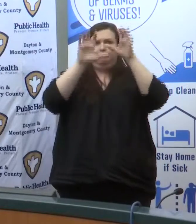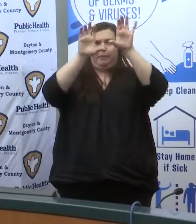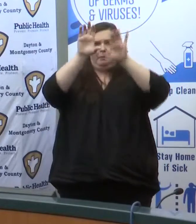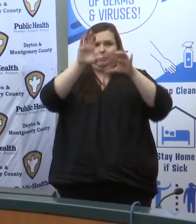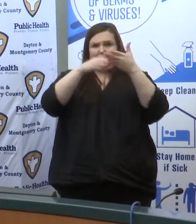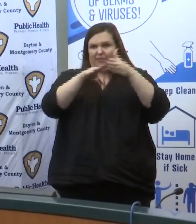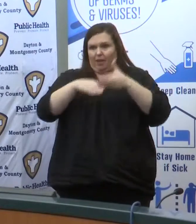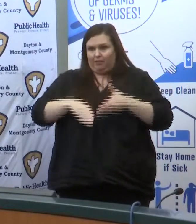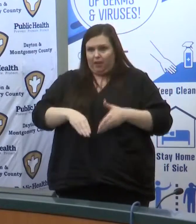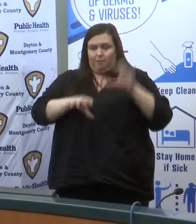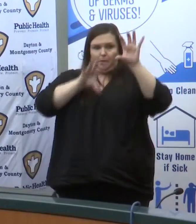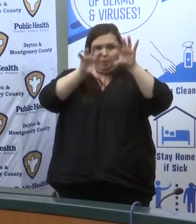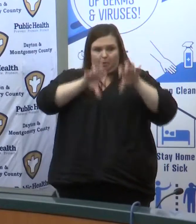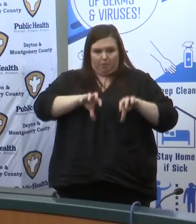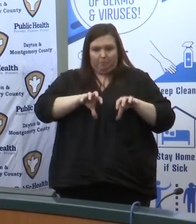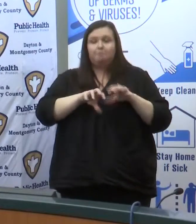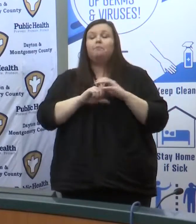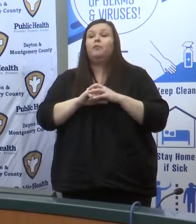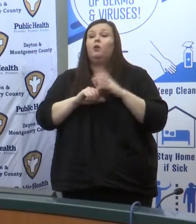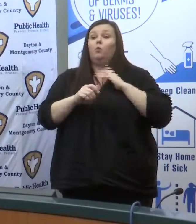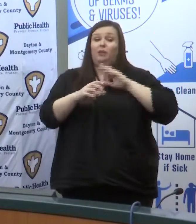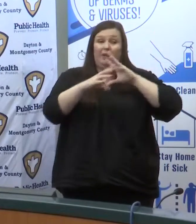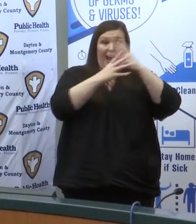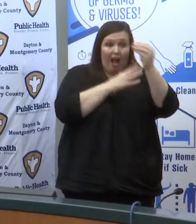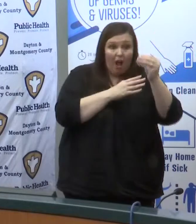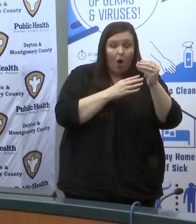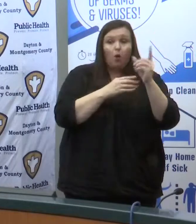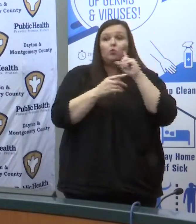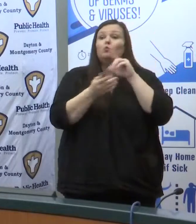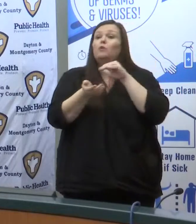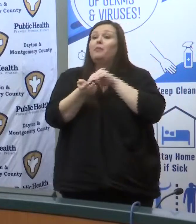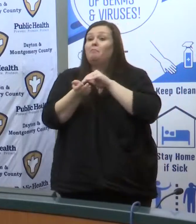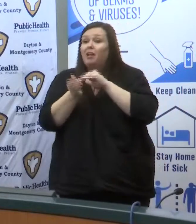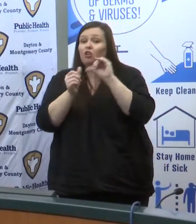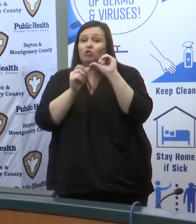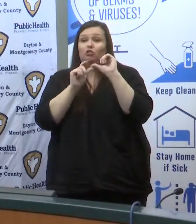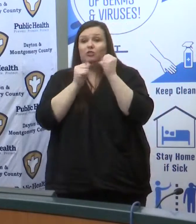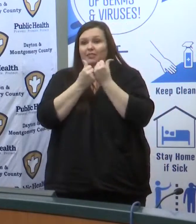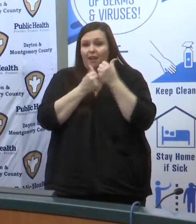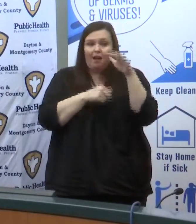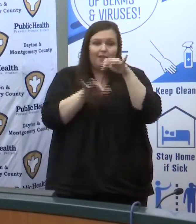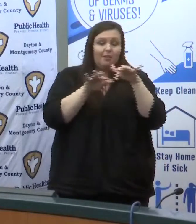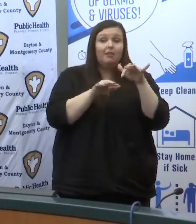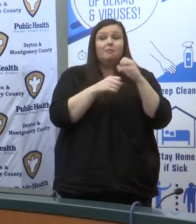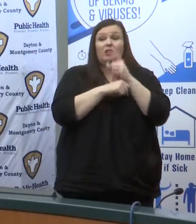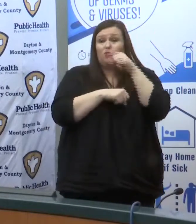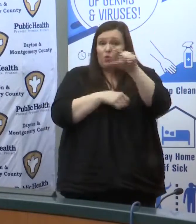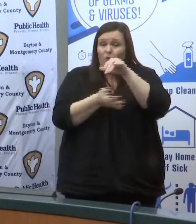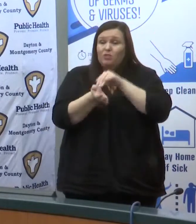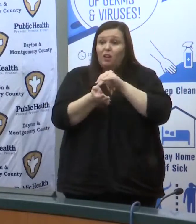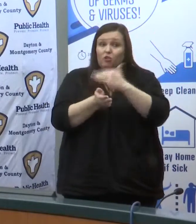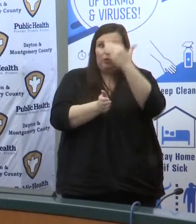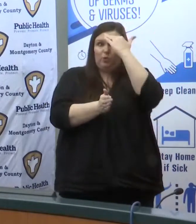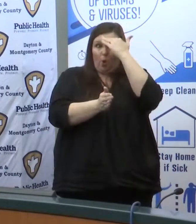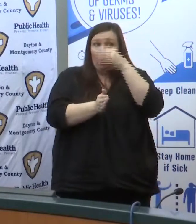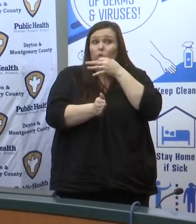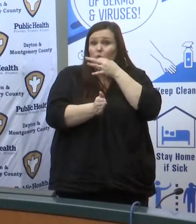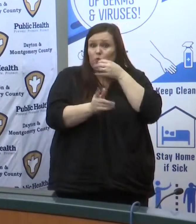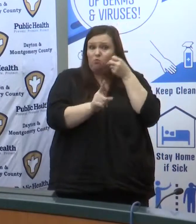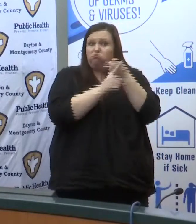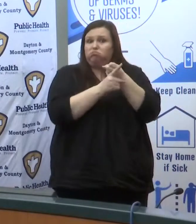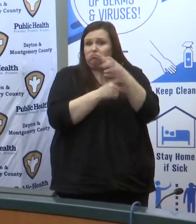talked to our physician communities went to the Greene County Medical Society and made sure that providers knew that this was coming